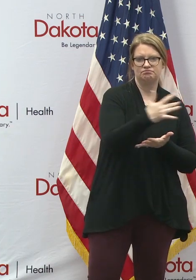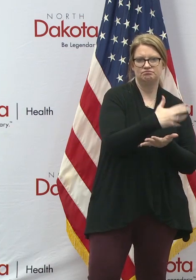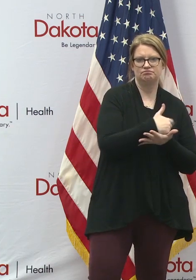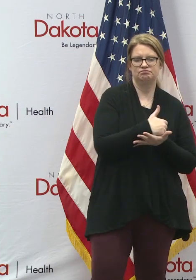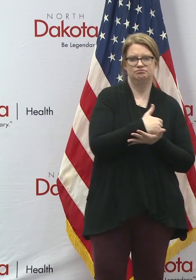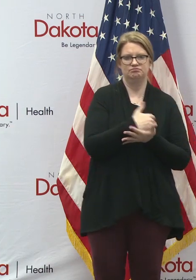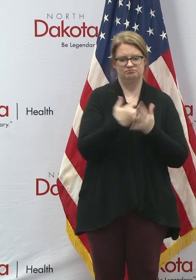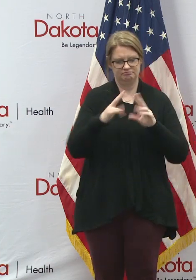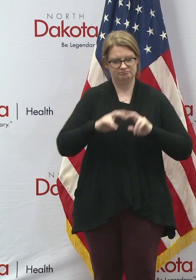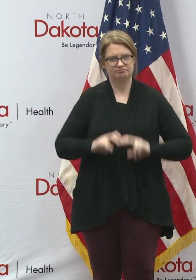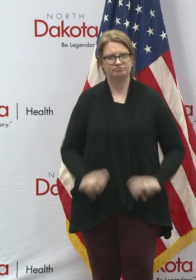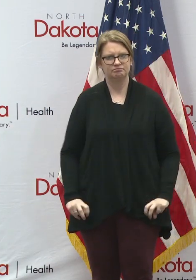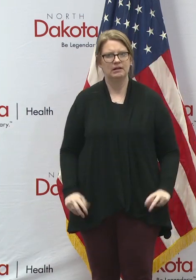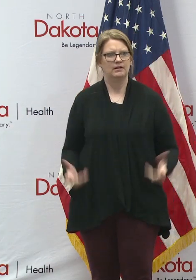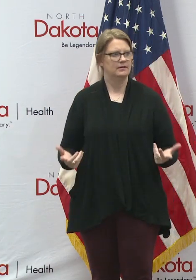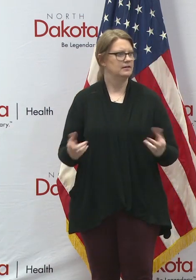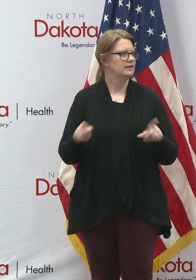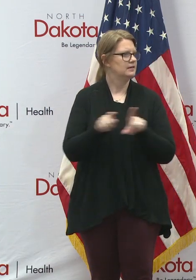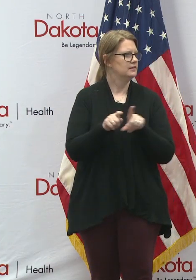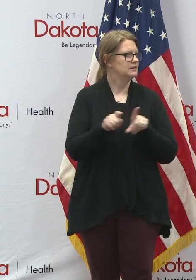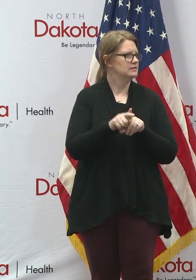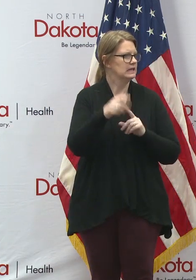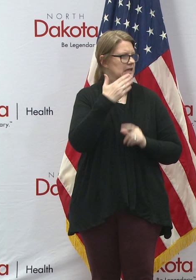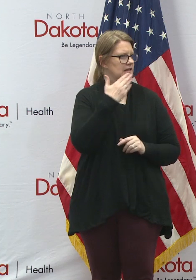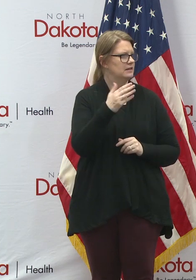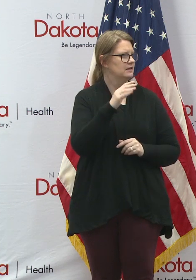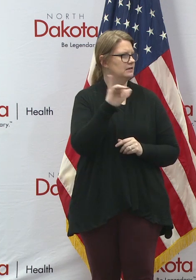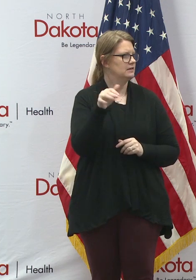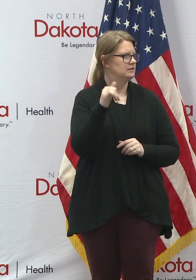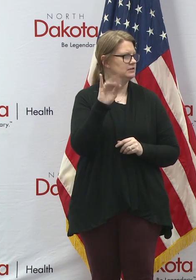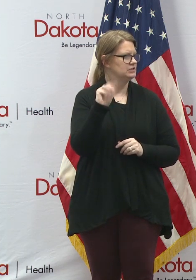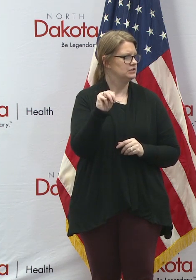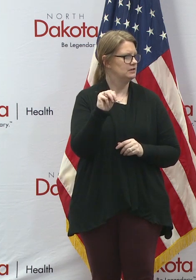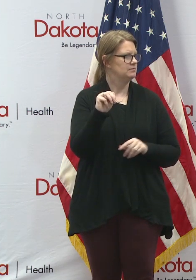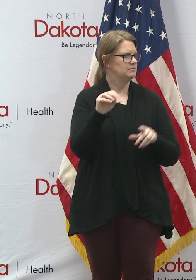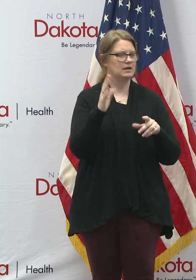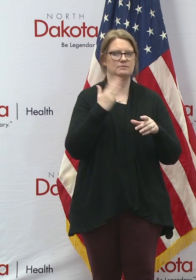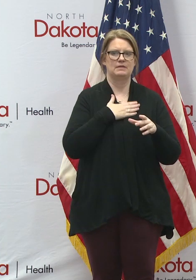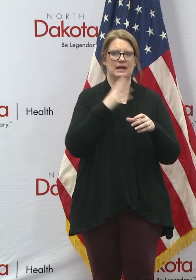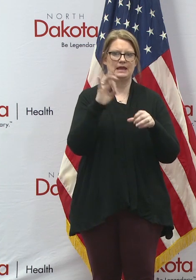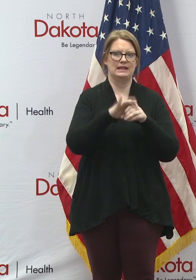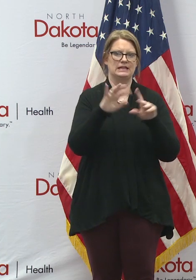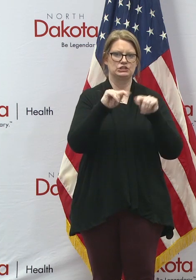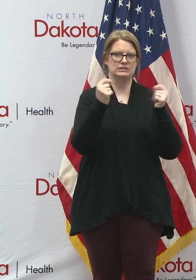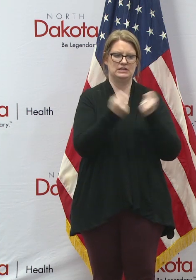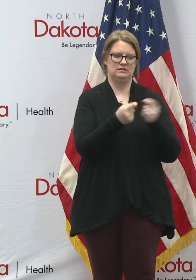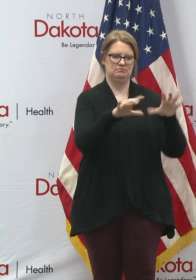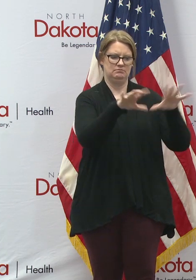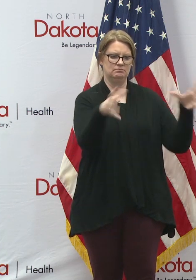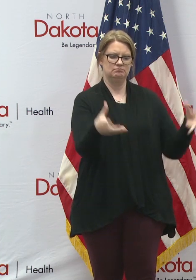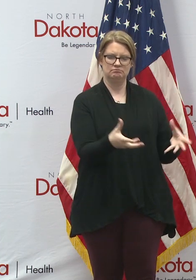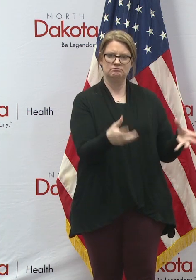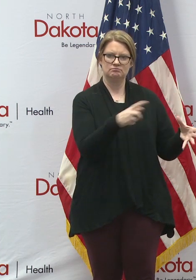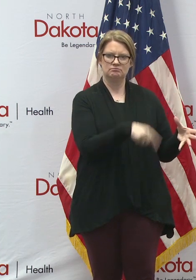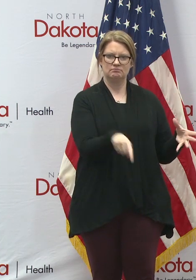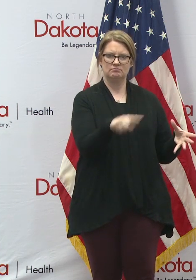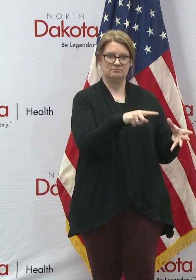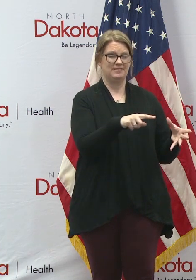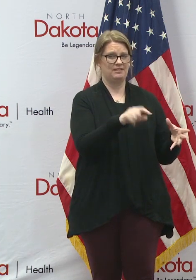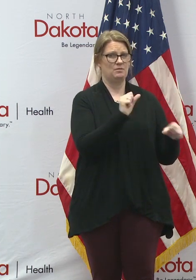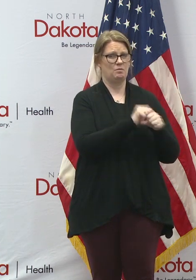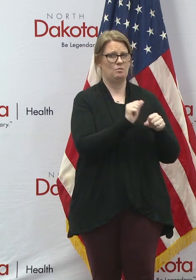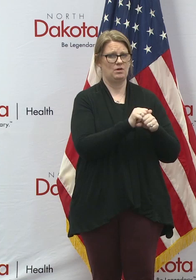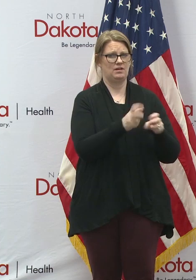finally, I have to thank my deputy, Jim Silverum, and my election team, because they've really been working